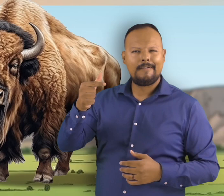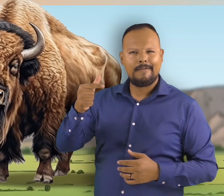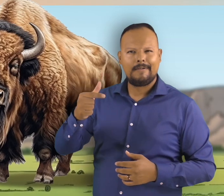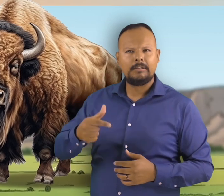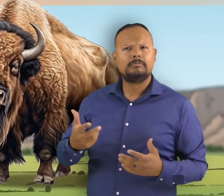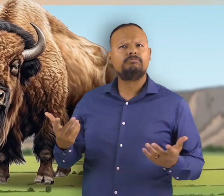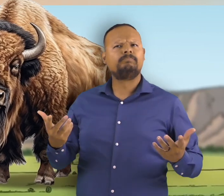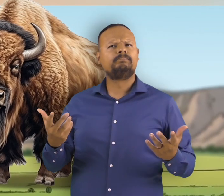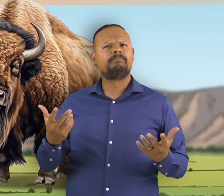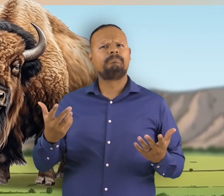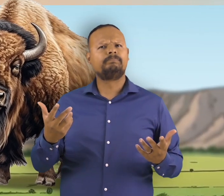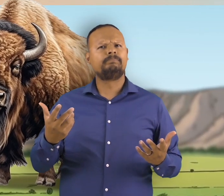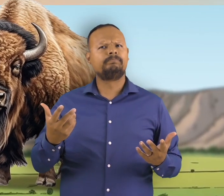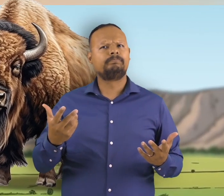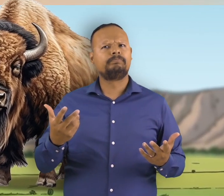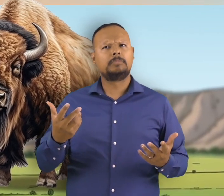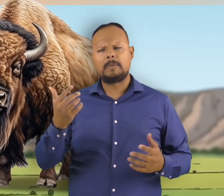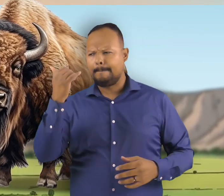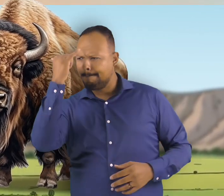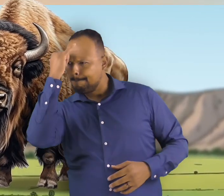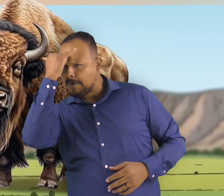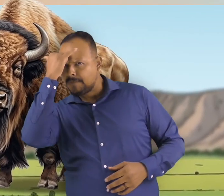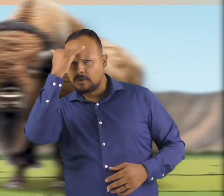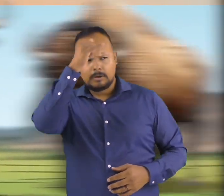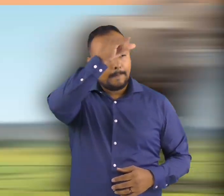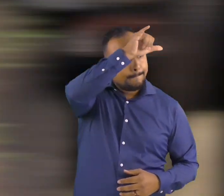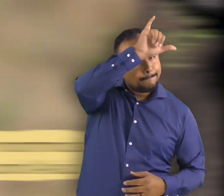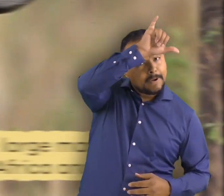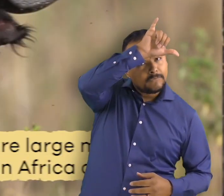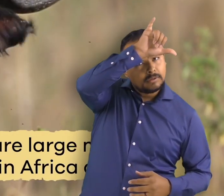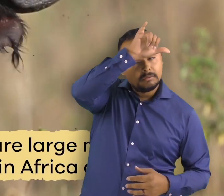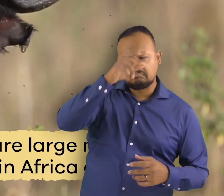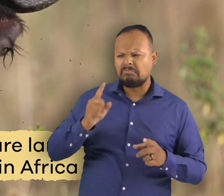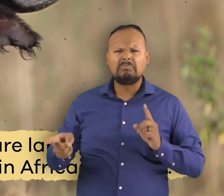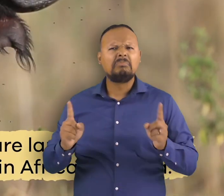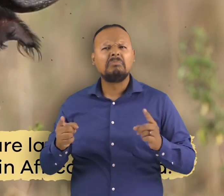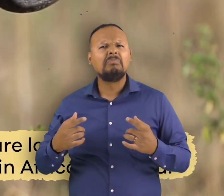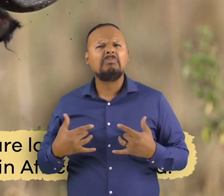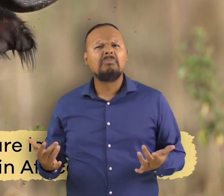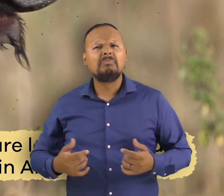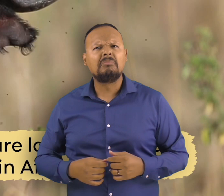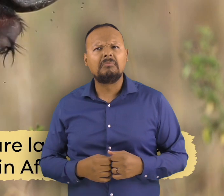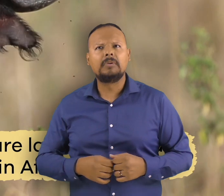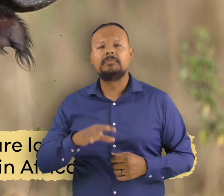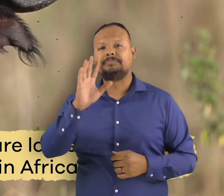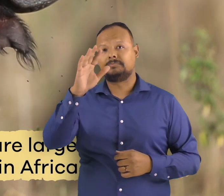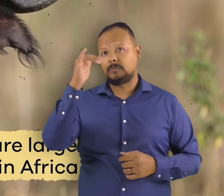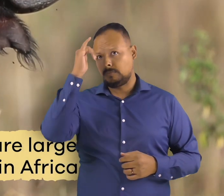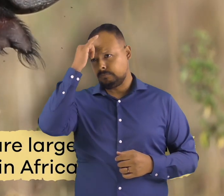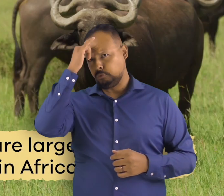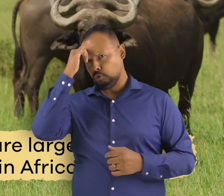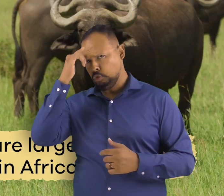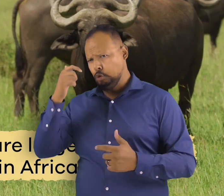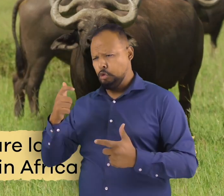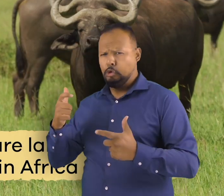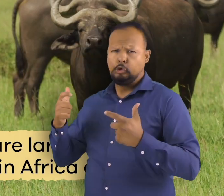what are buffalo and bison buffaloes are large mammals that live in africa and asia